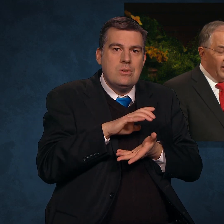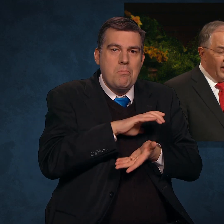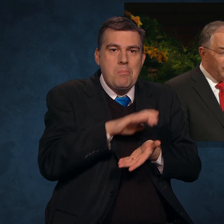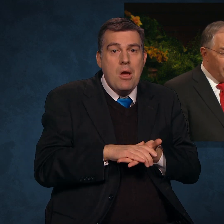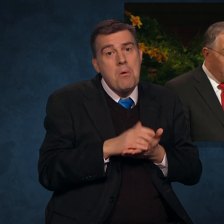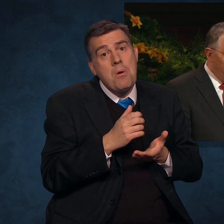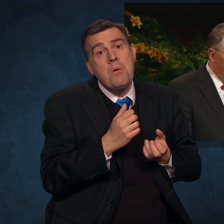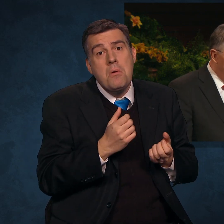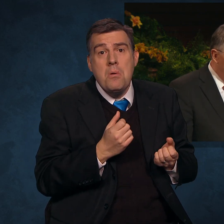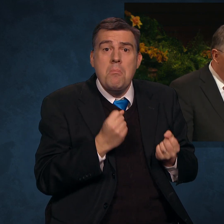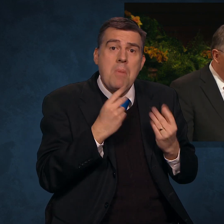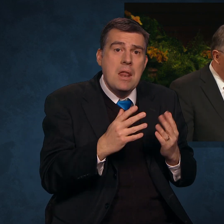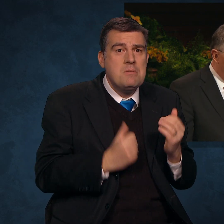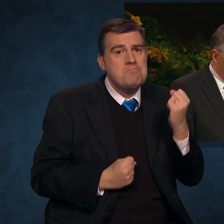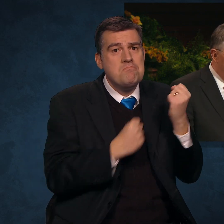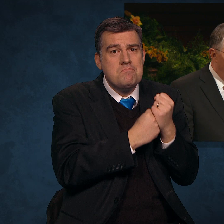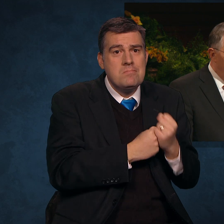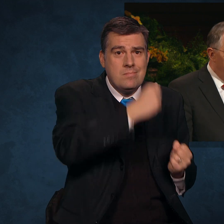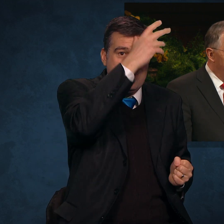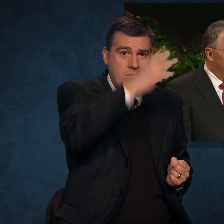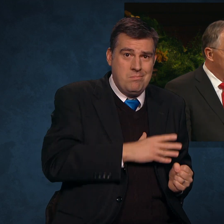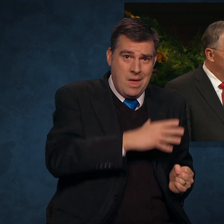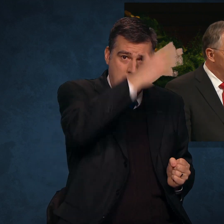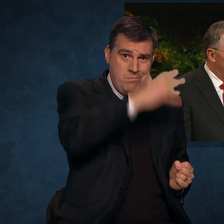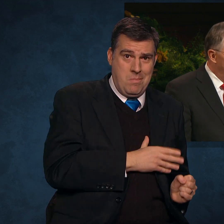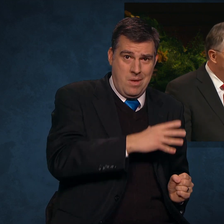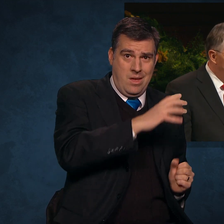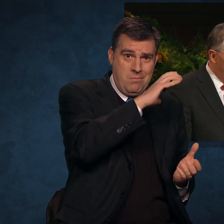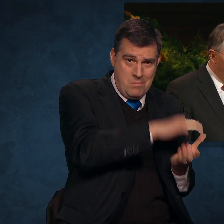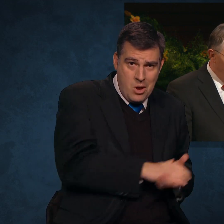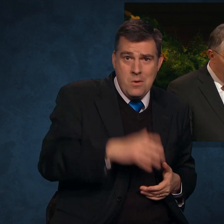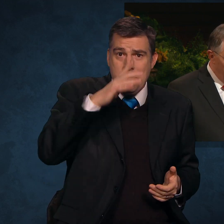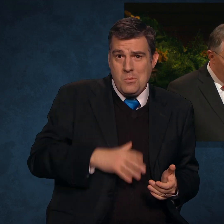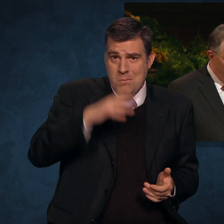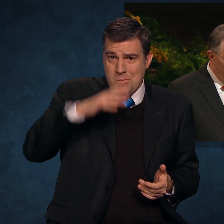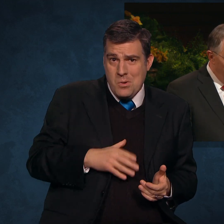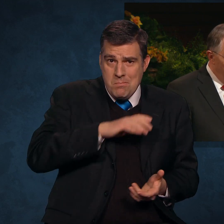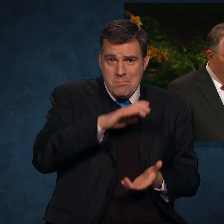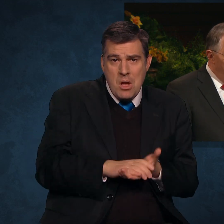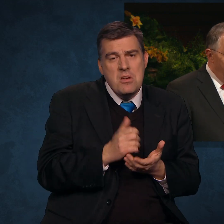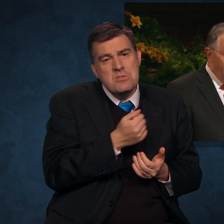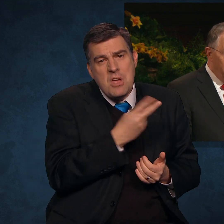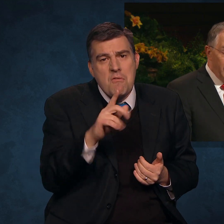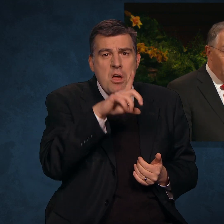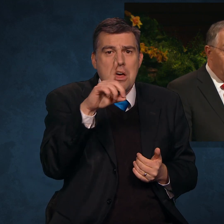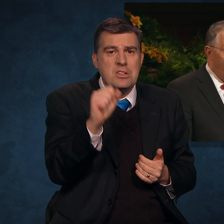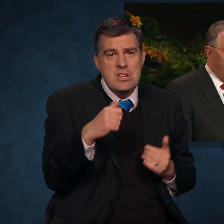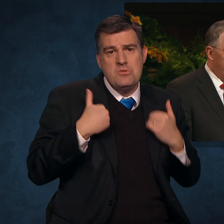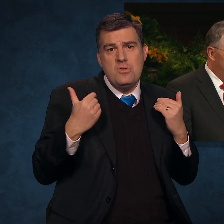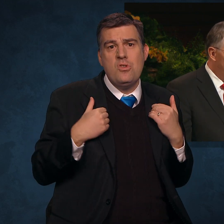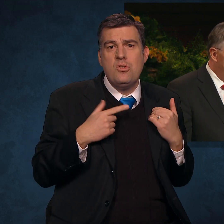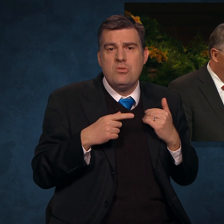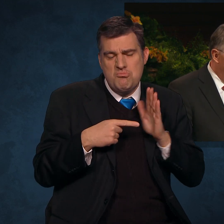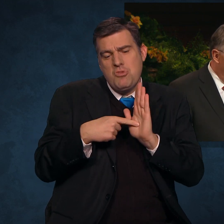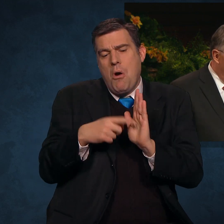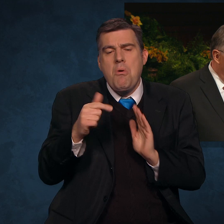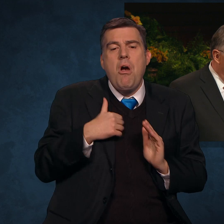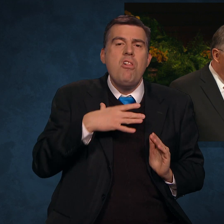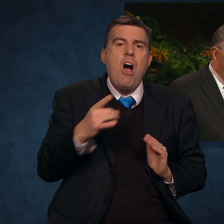and several LDS youth indicated they liked the postings. I made no comment.